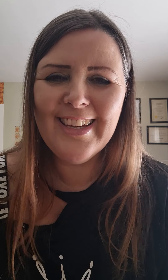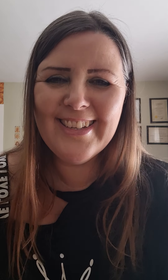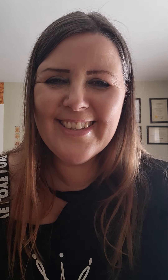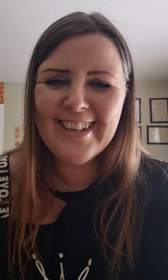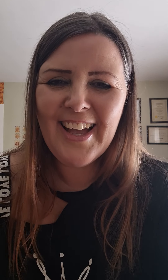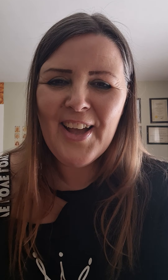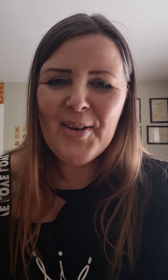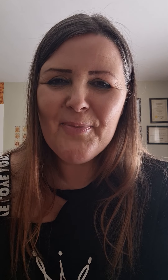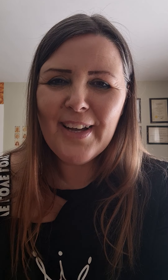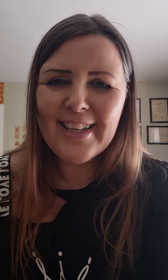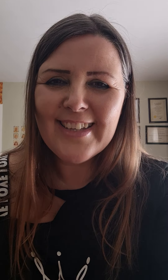Bye